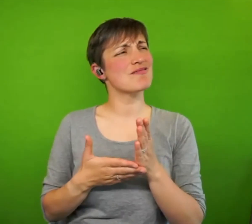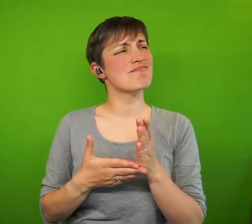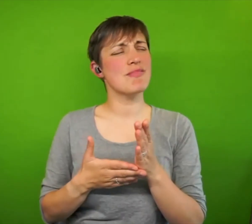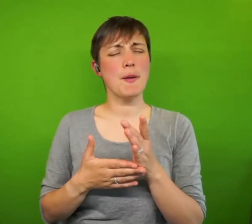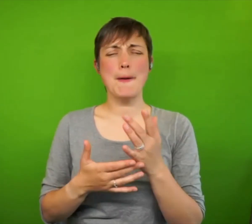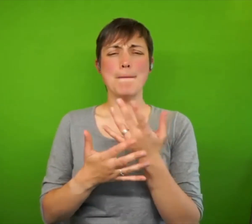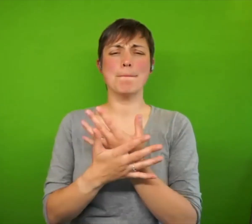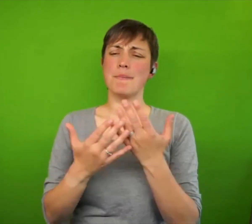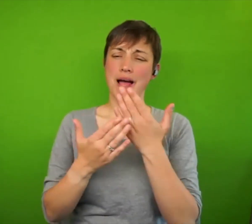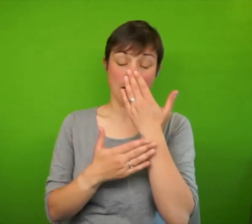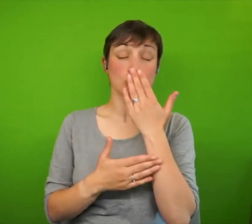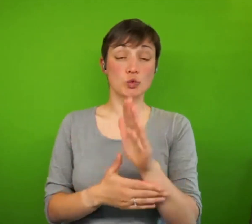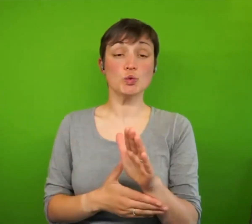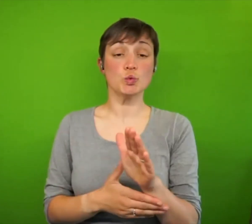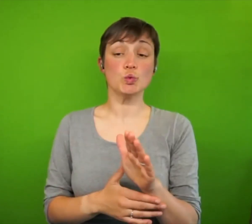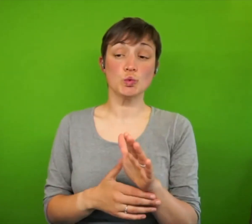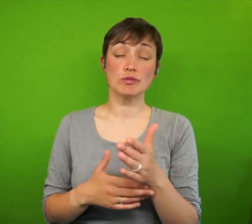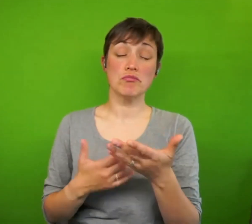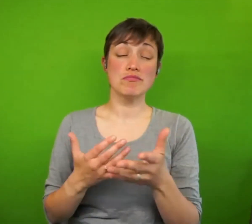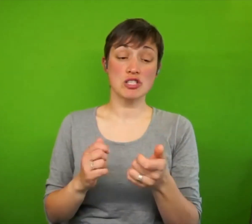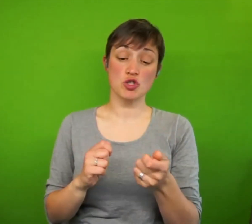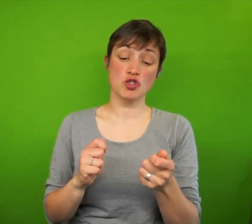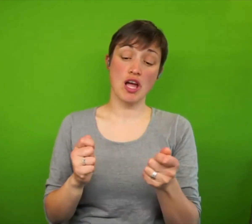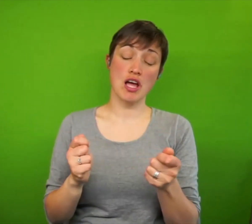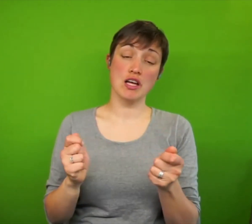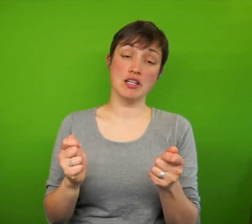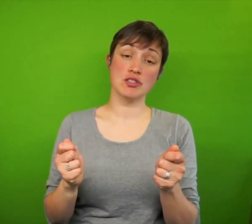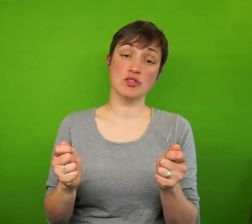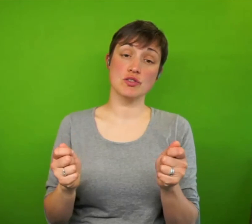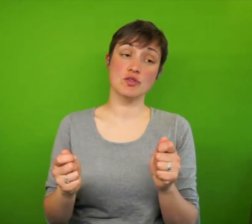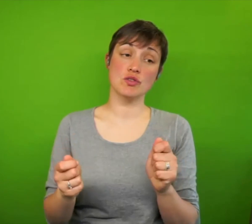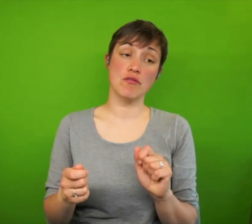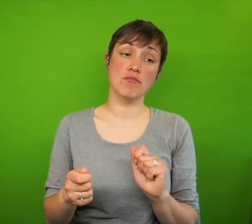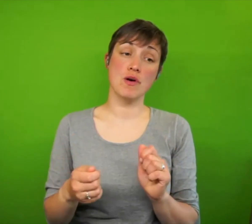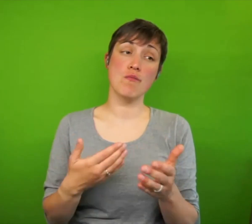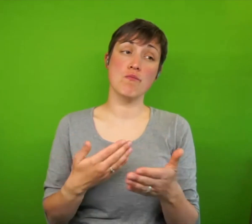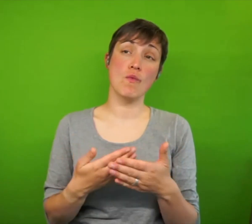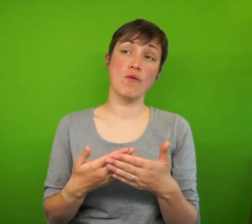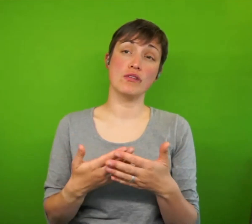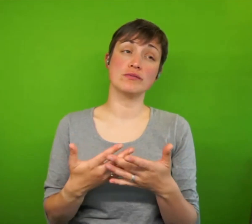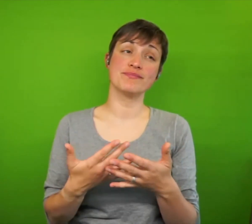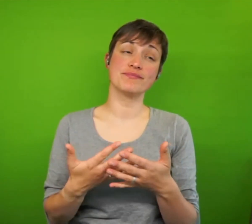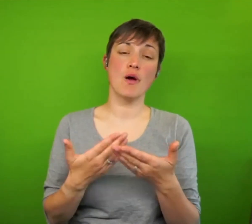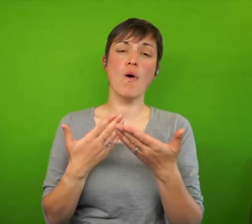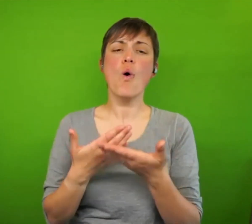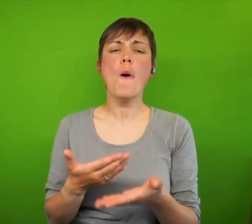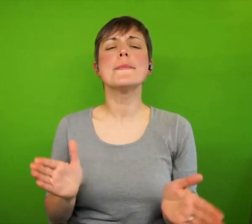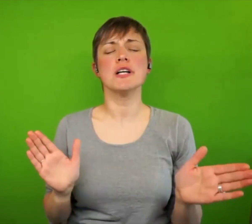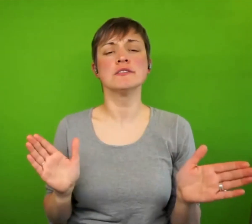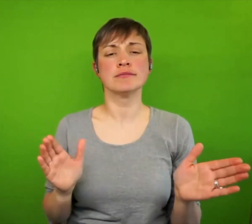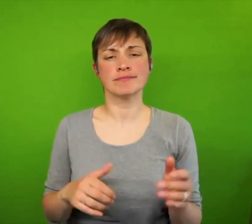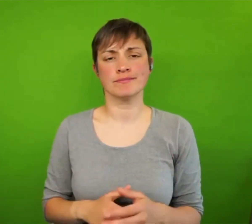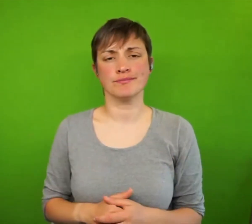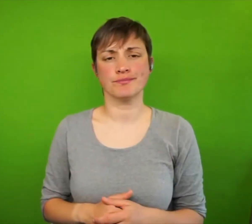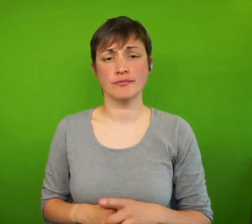a longer period of time have become a bit more open to work, because I think there's a recognition,